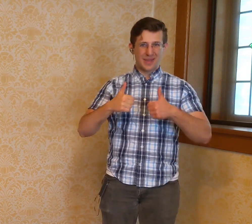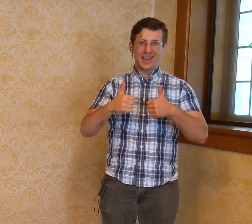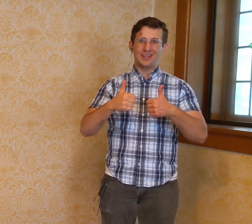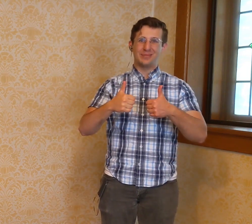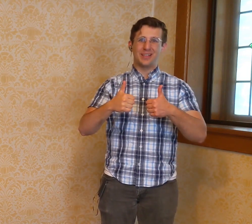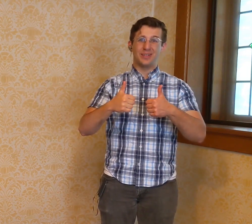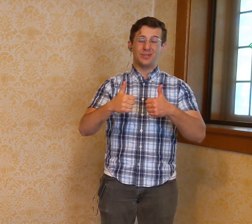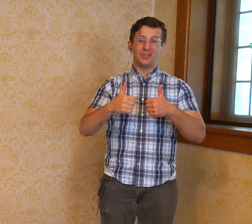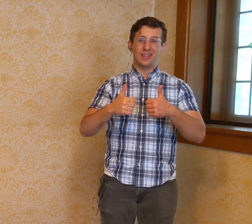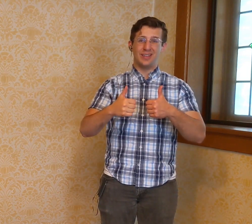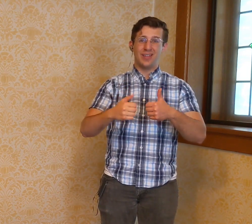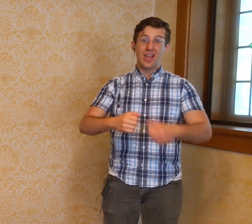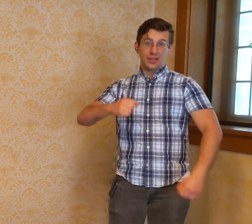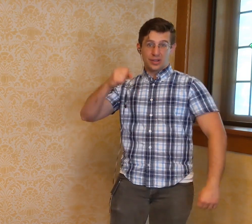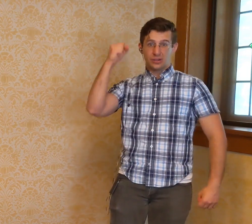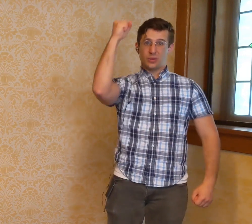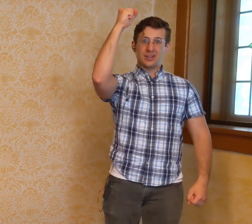better place to live. The angels